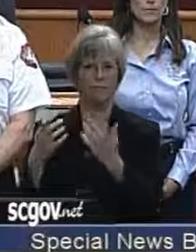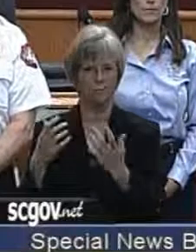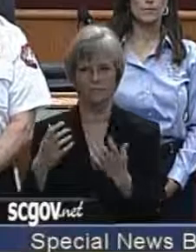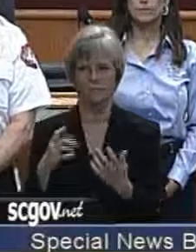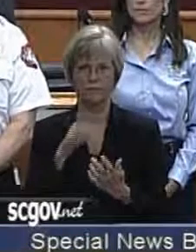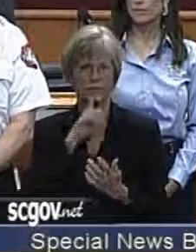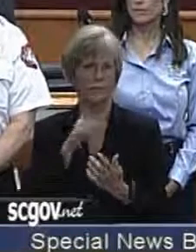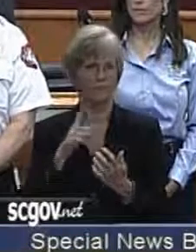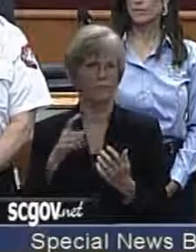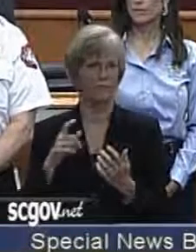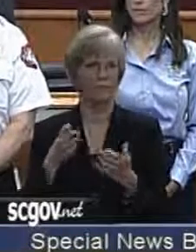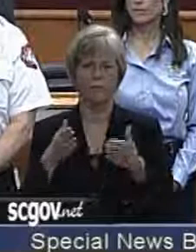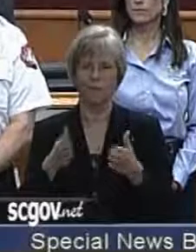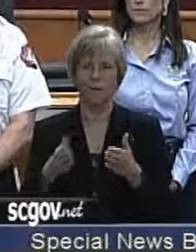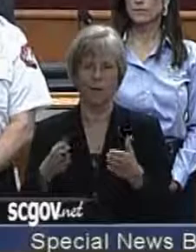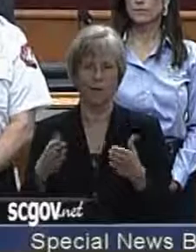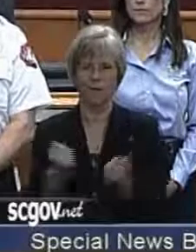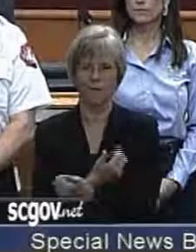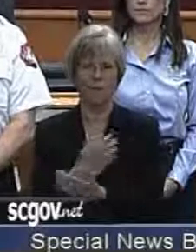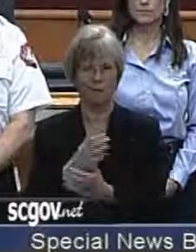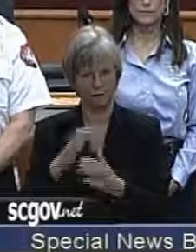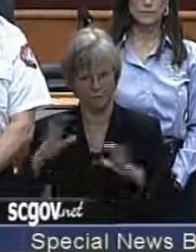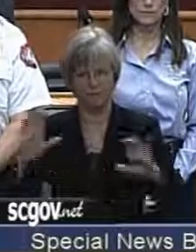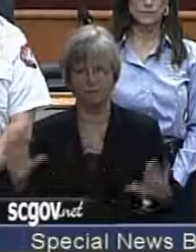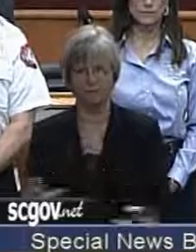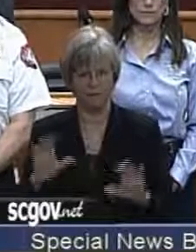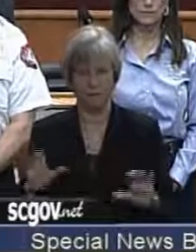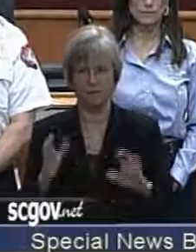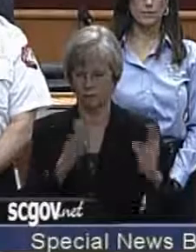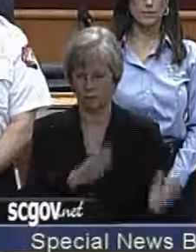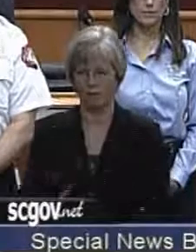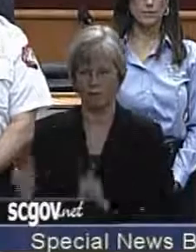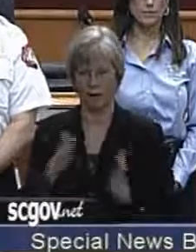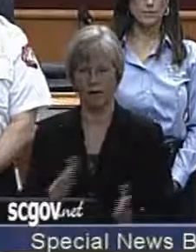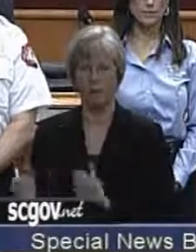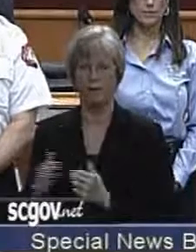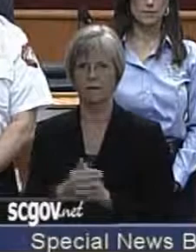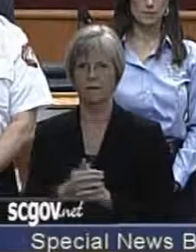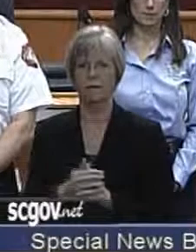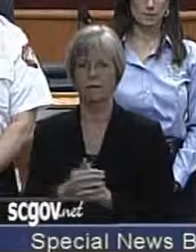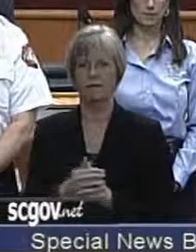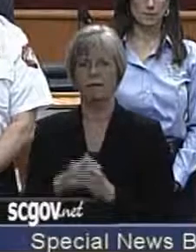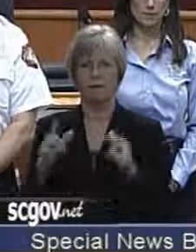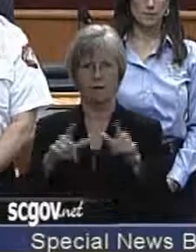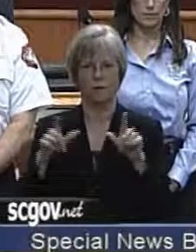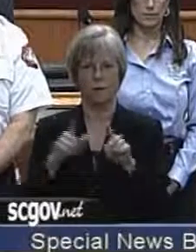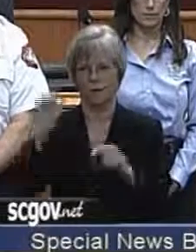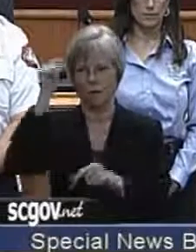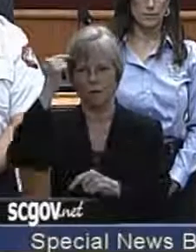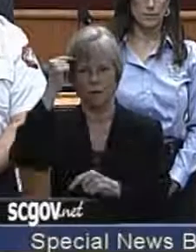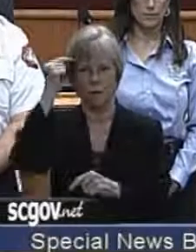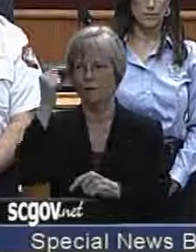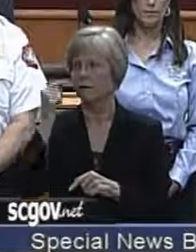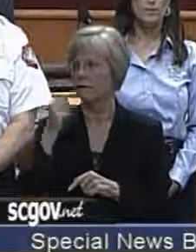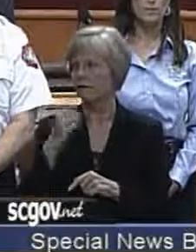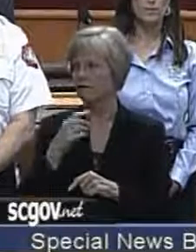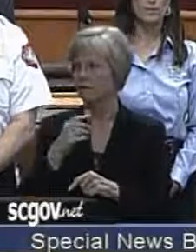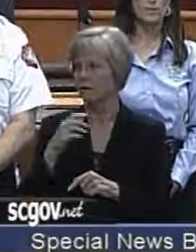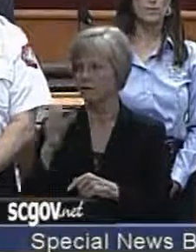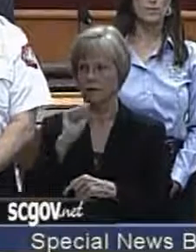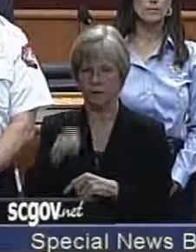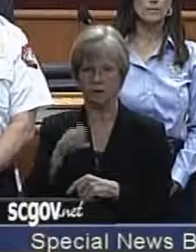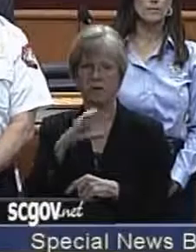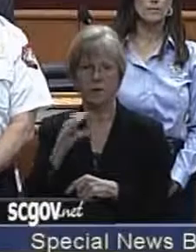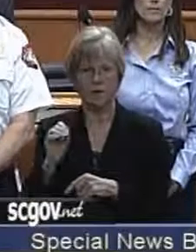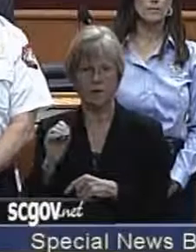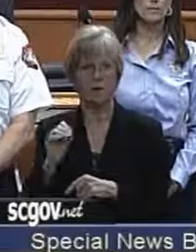just the way things are done in such a planned and organized structure. I think it's a credit to the local governments, and it starts with Sarasota